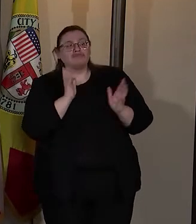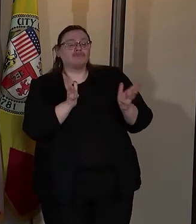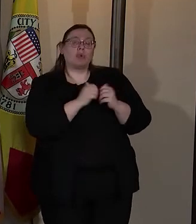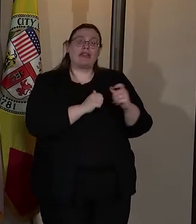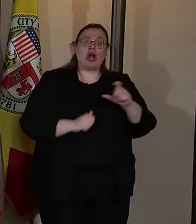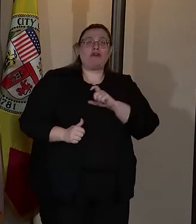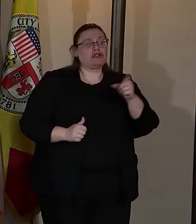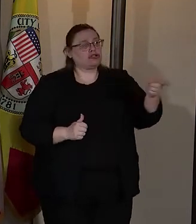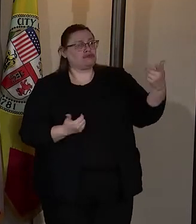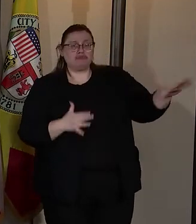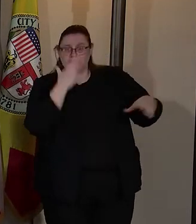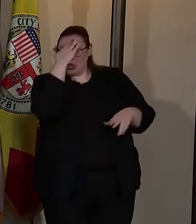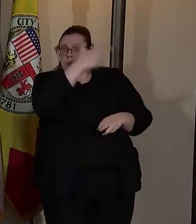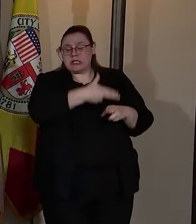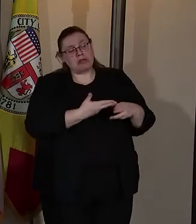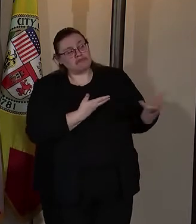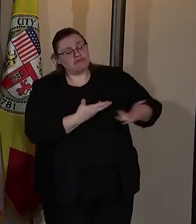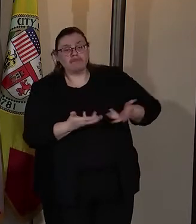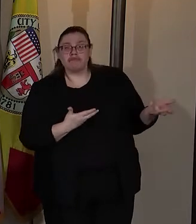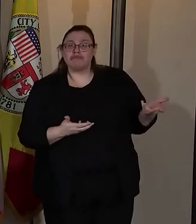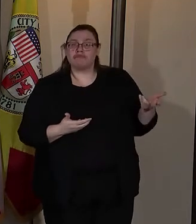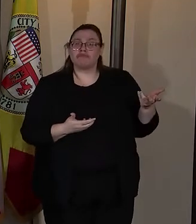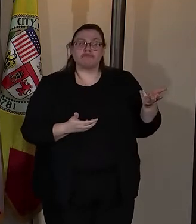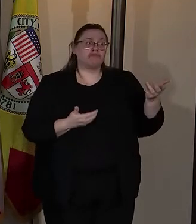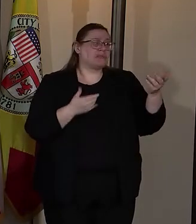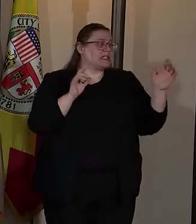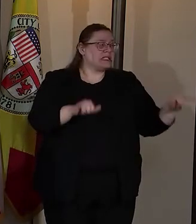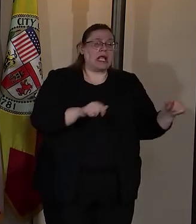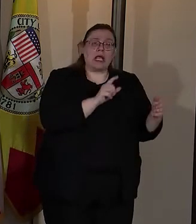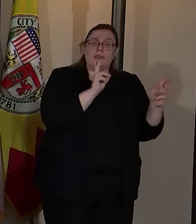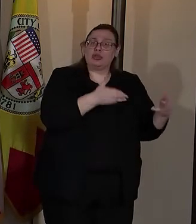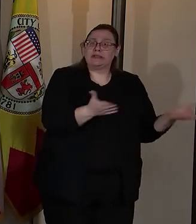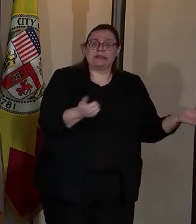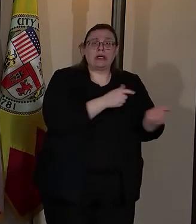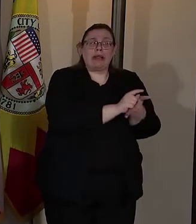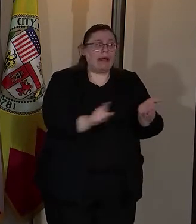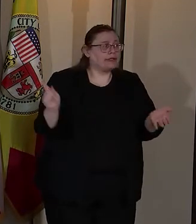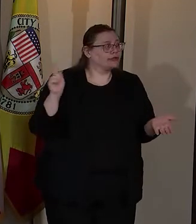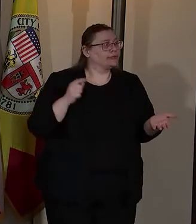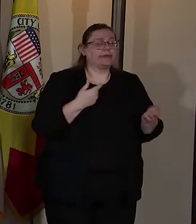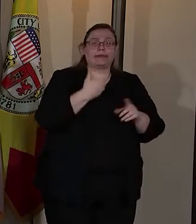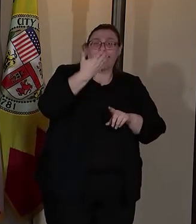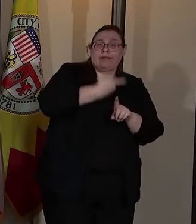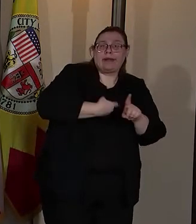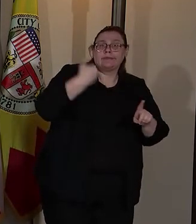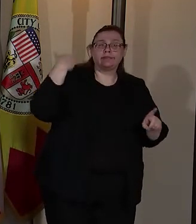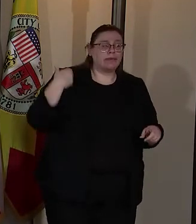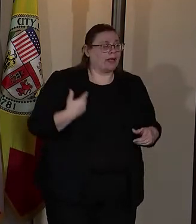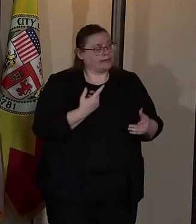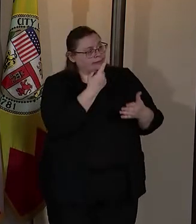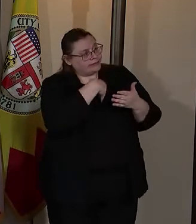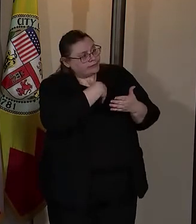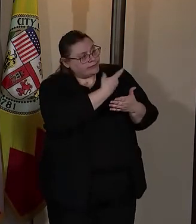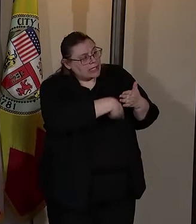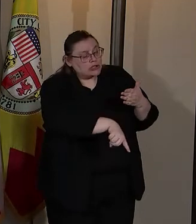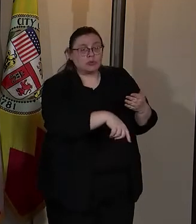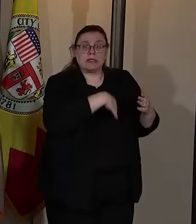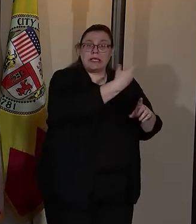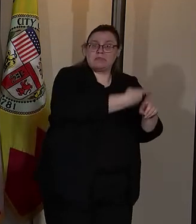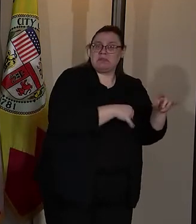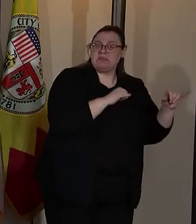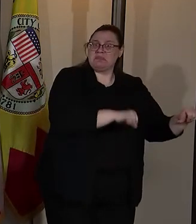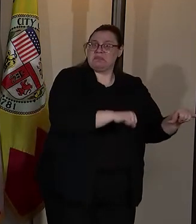officer that I know by name, who I know was here last week and the month before and will be here a month later. And they,